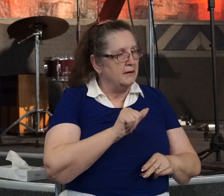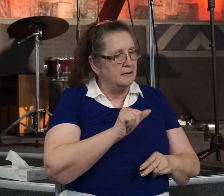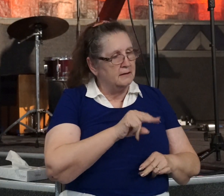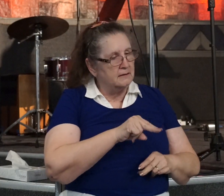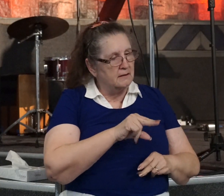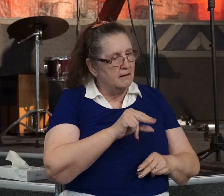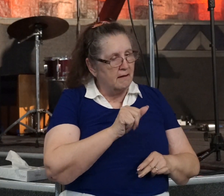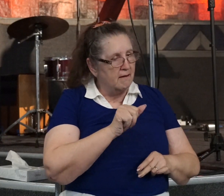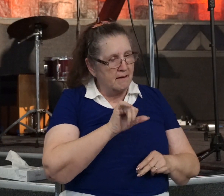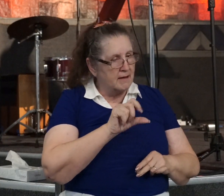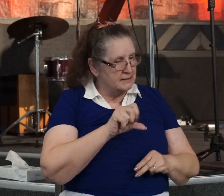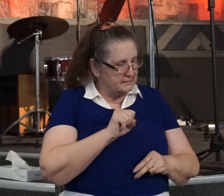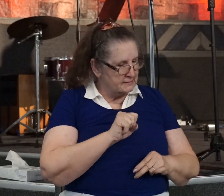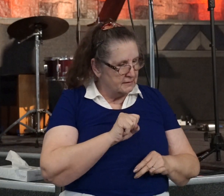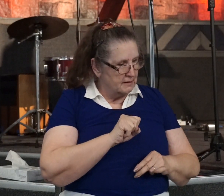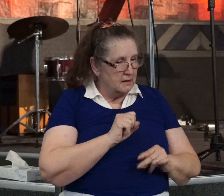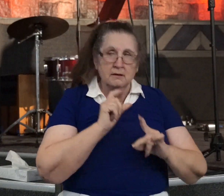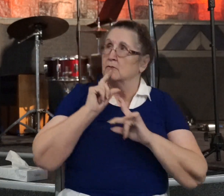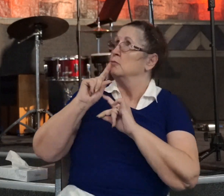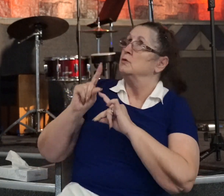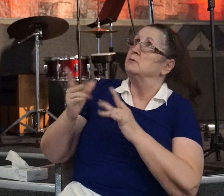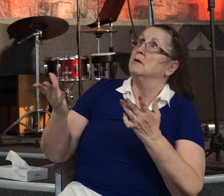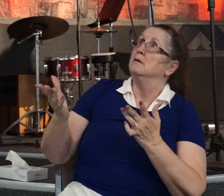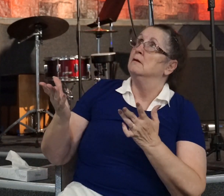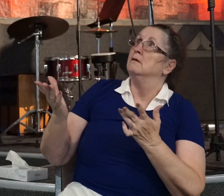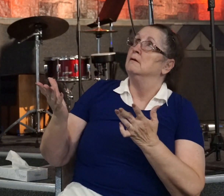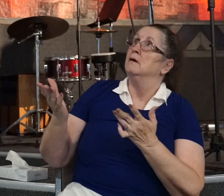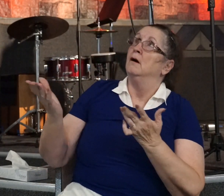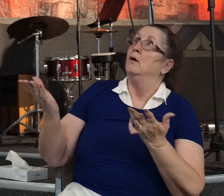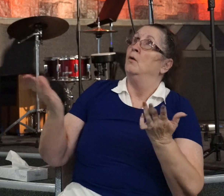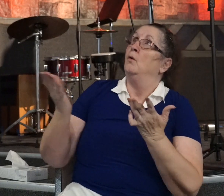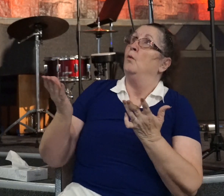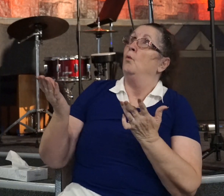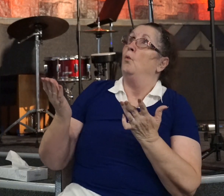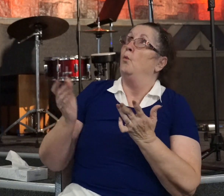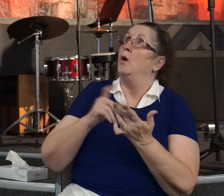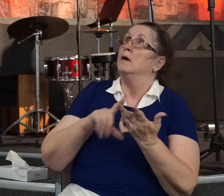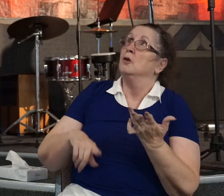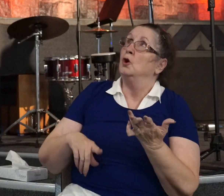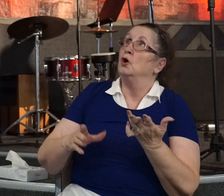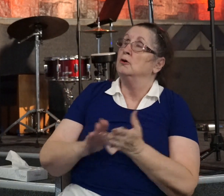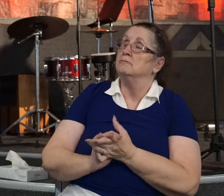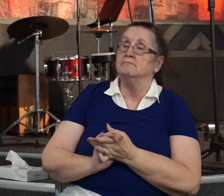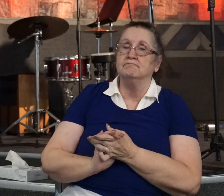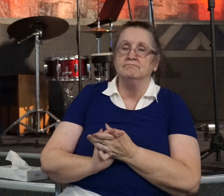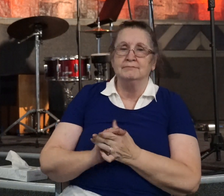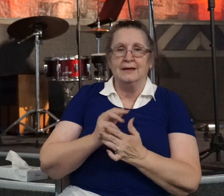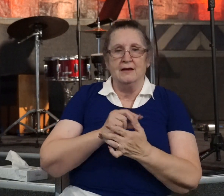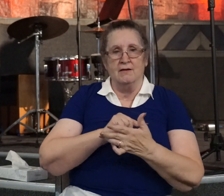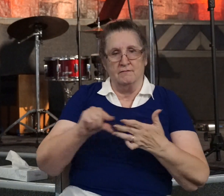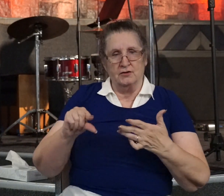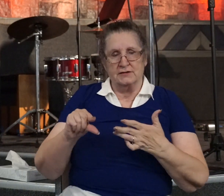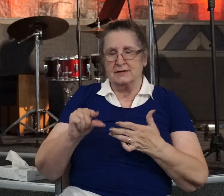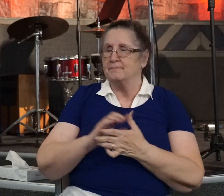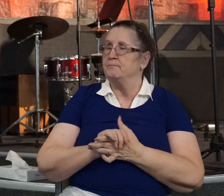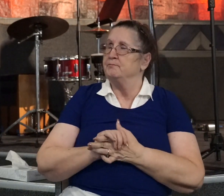his response to Jesus calling him. It's at the end of verse 10 there, and he responds to Jesus